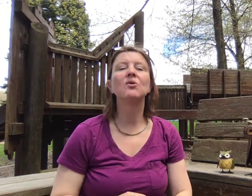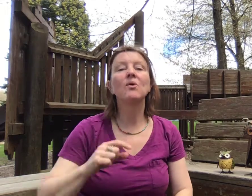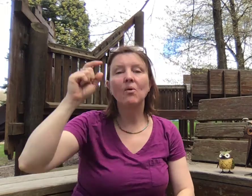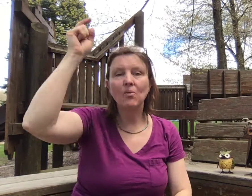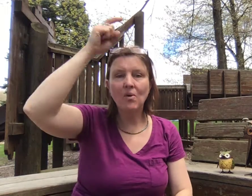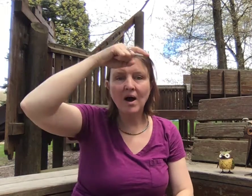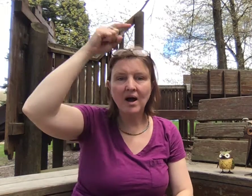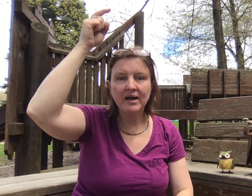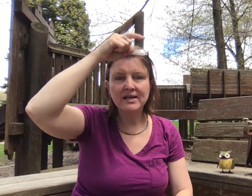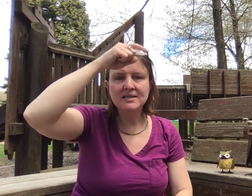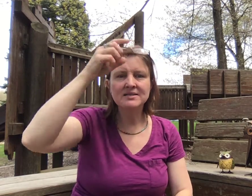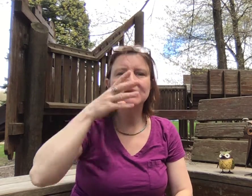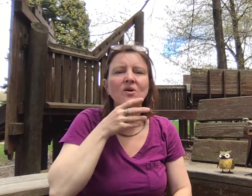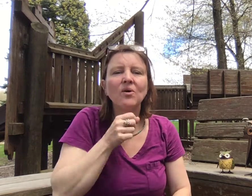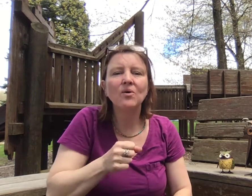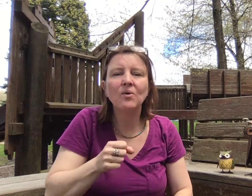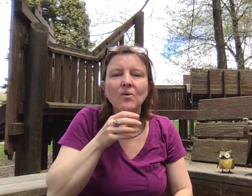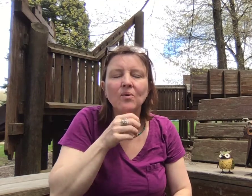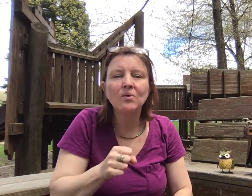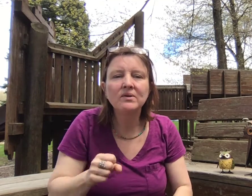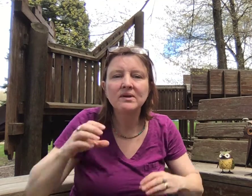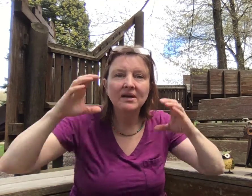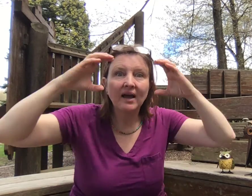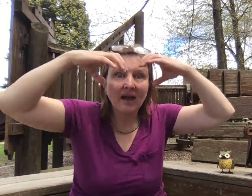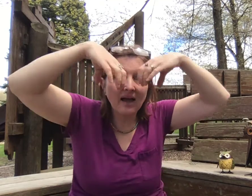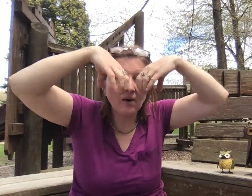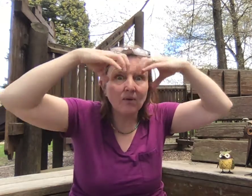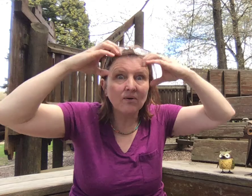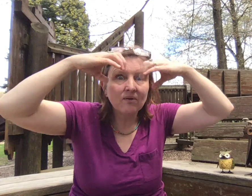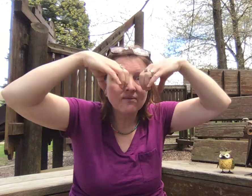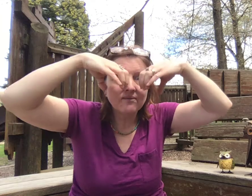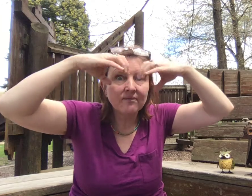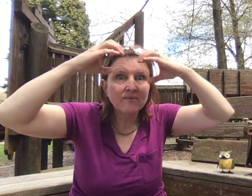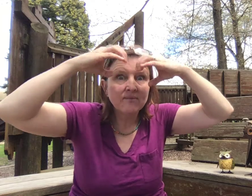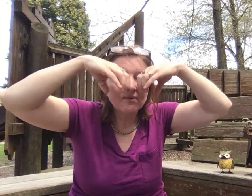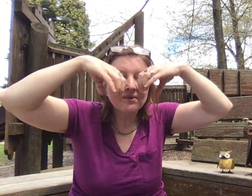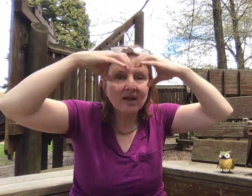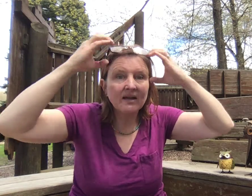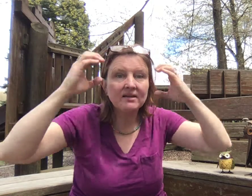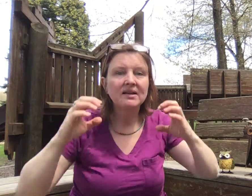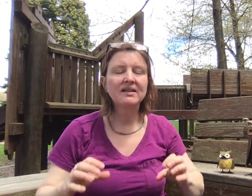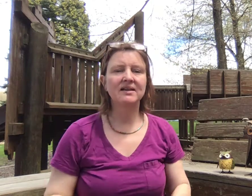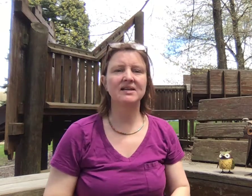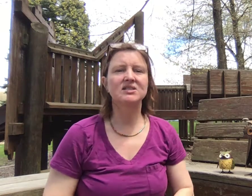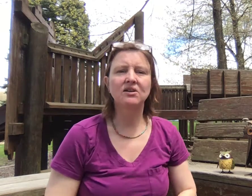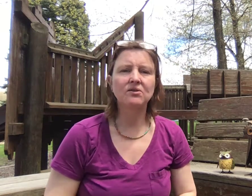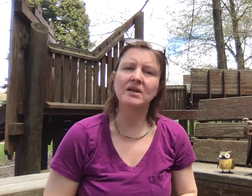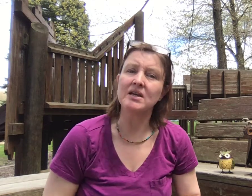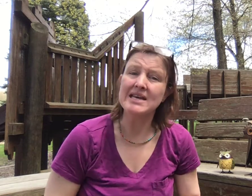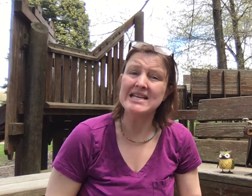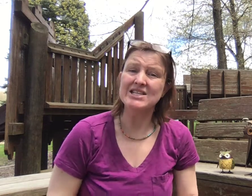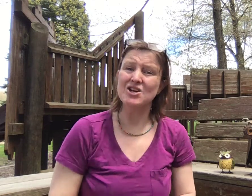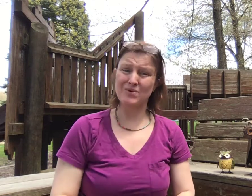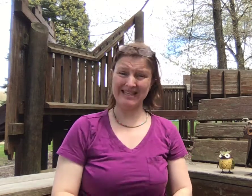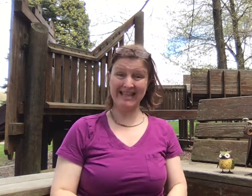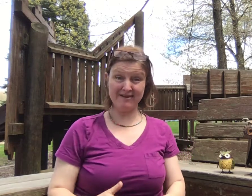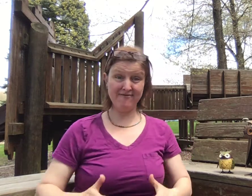So wise. Old. Owl. Okay? Next thing you need to know is live.